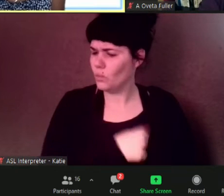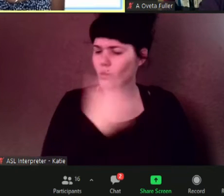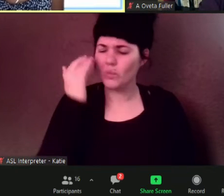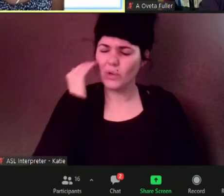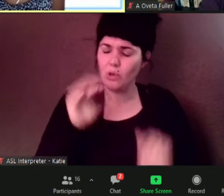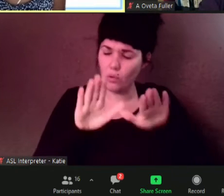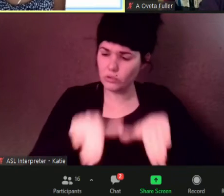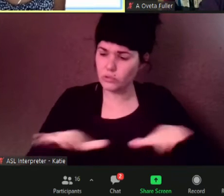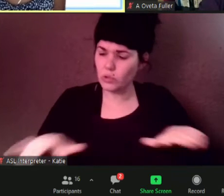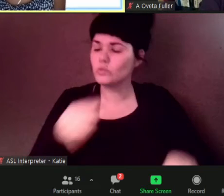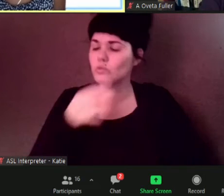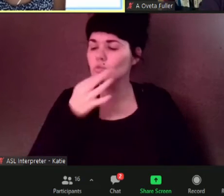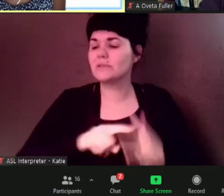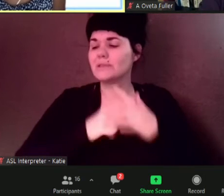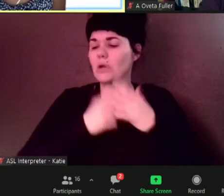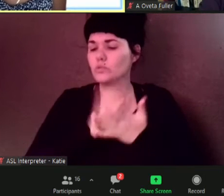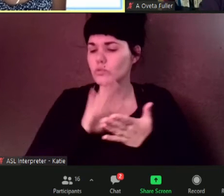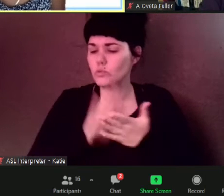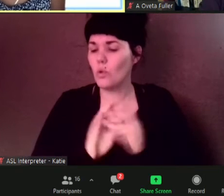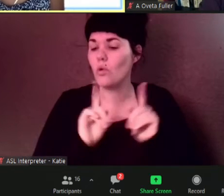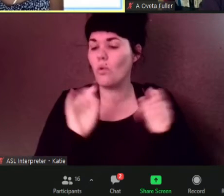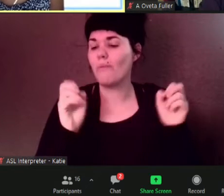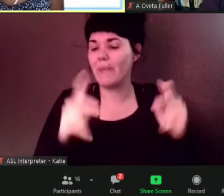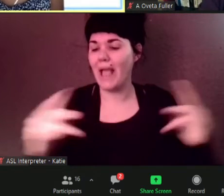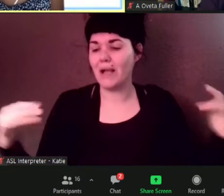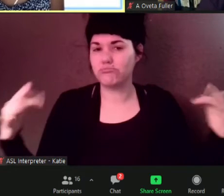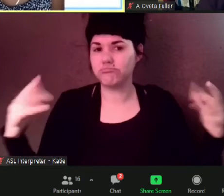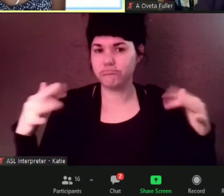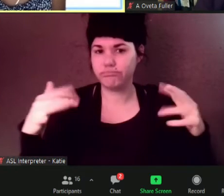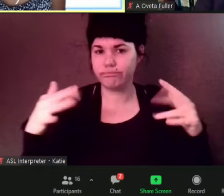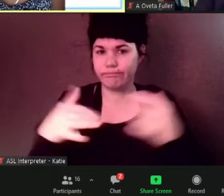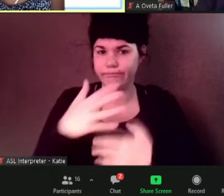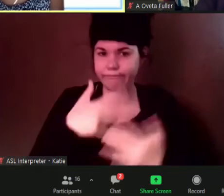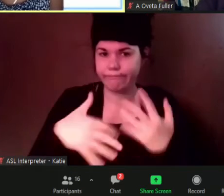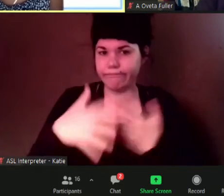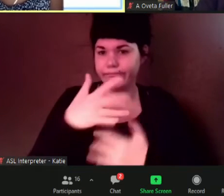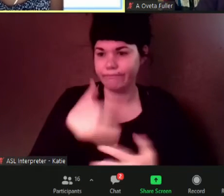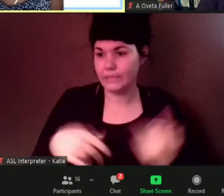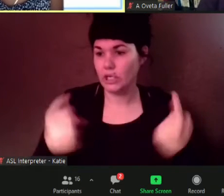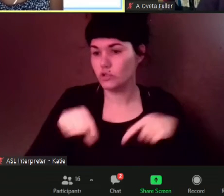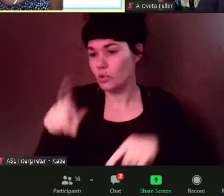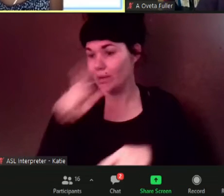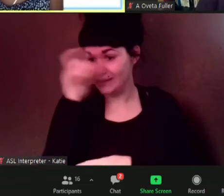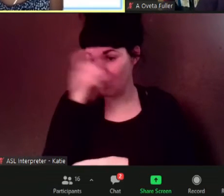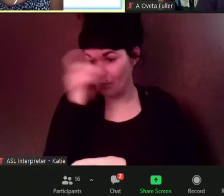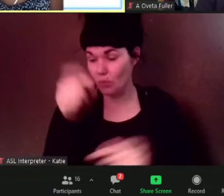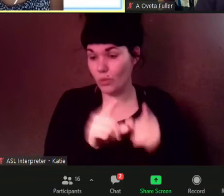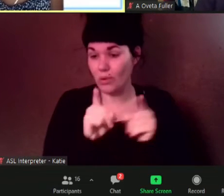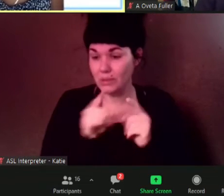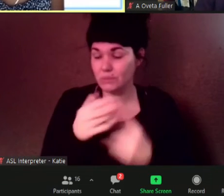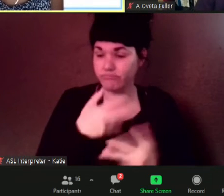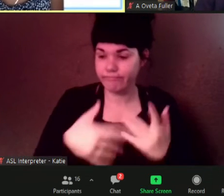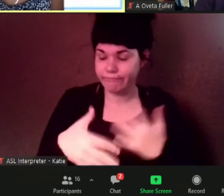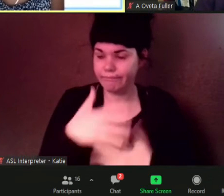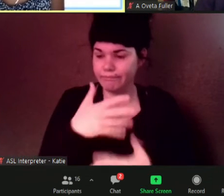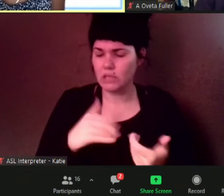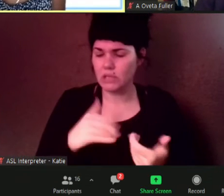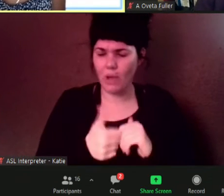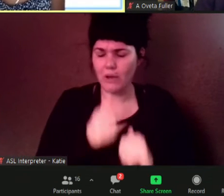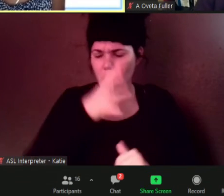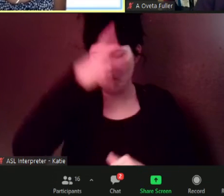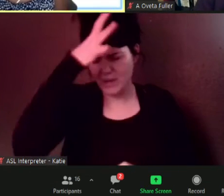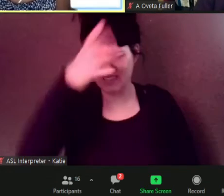other so much more now during the summer uh how do parents how do parents better understand the distinction between